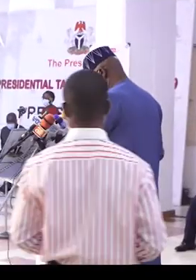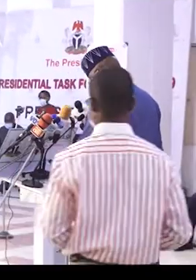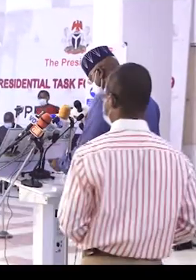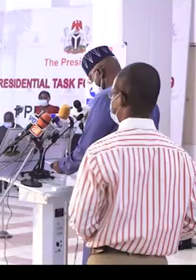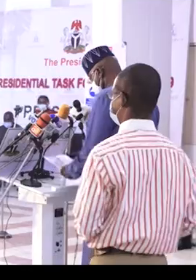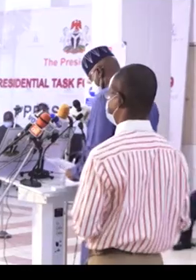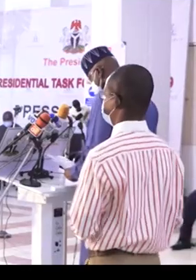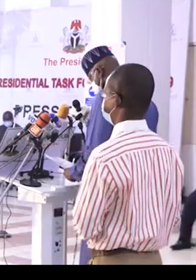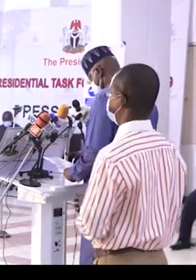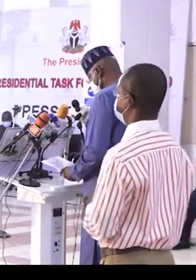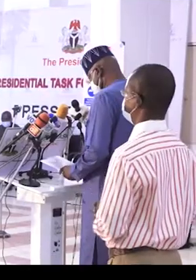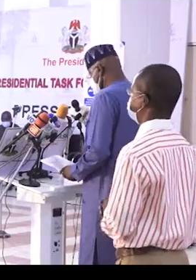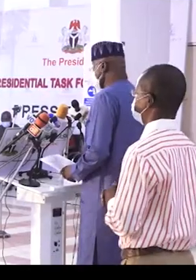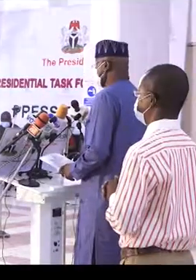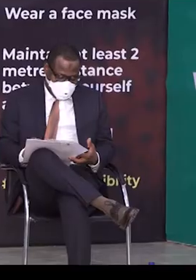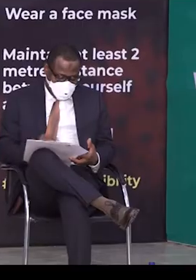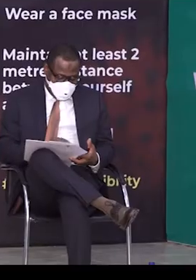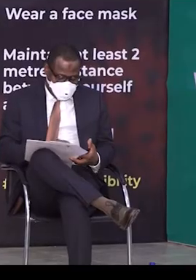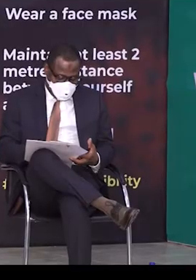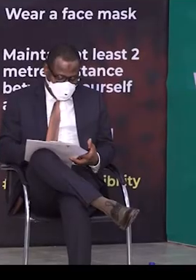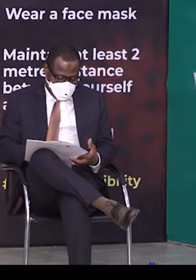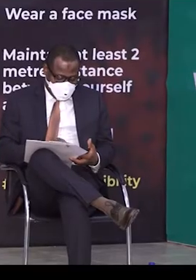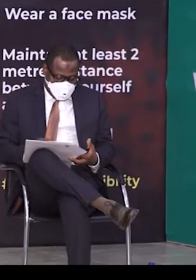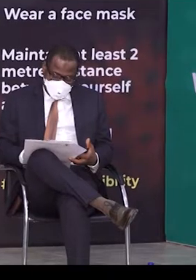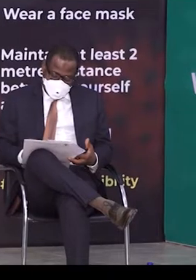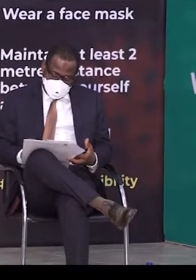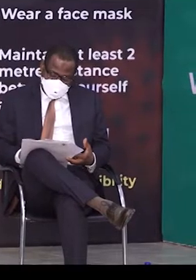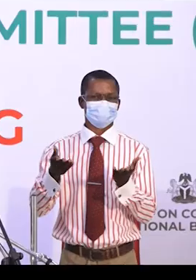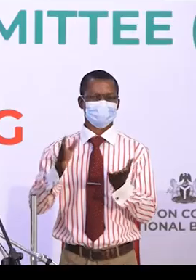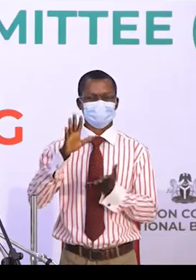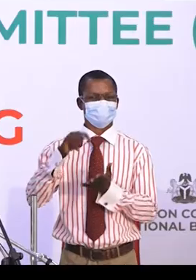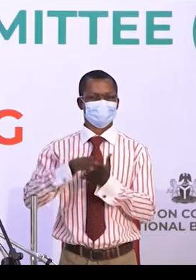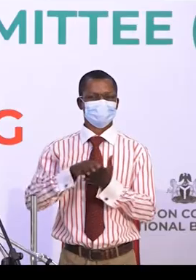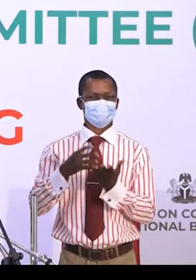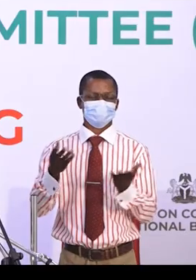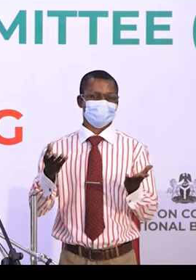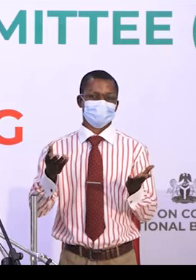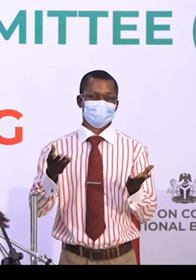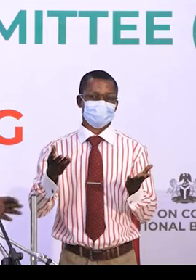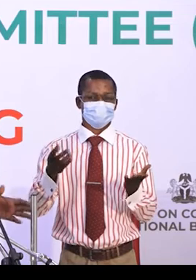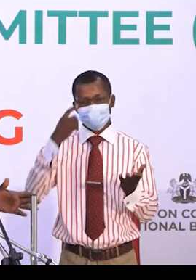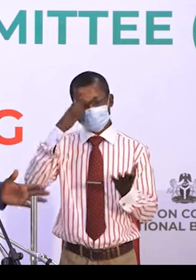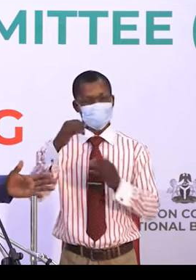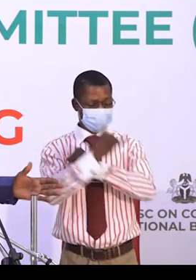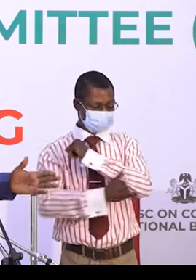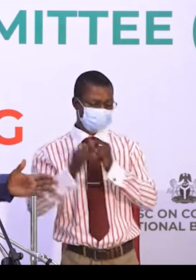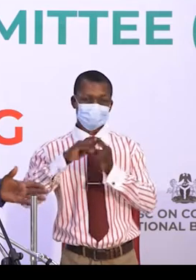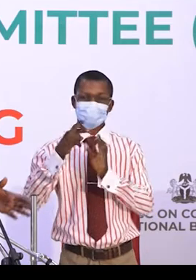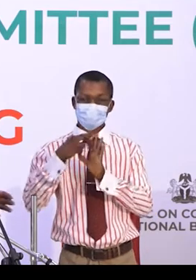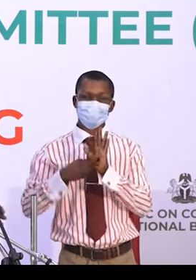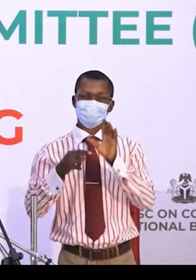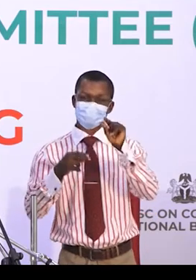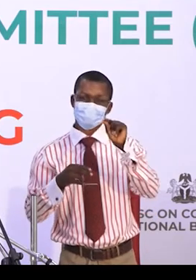is not yet in Nigeria, but possible importation will be avoided at all costs. For a country to record 20